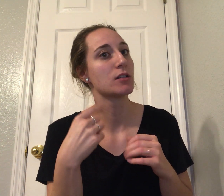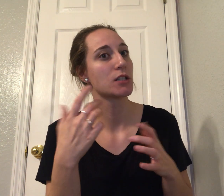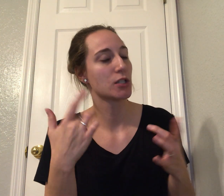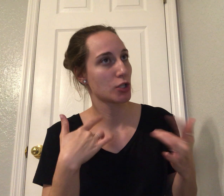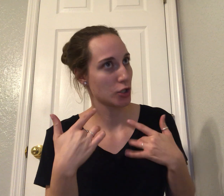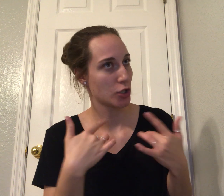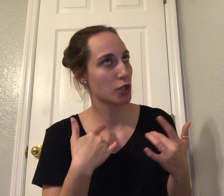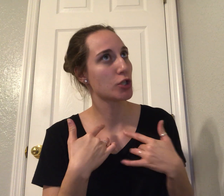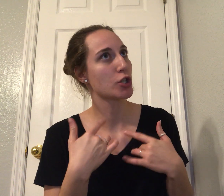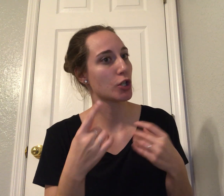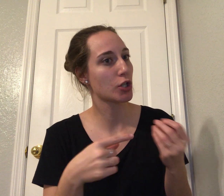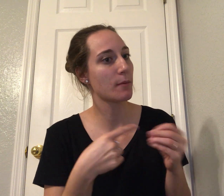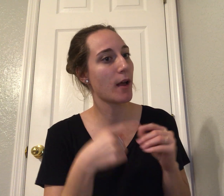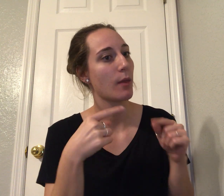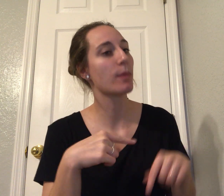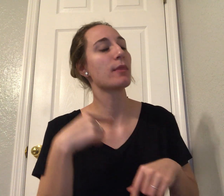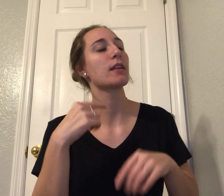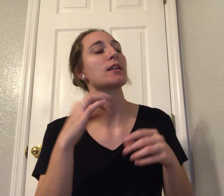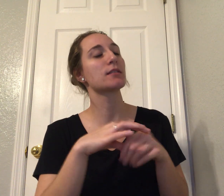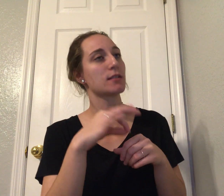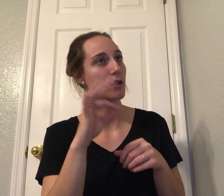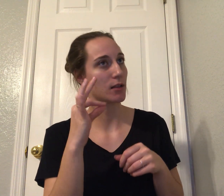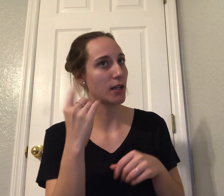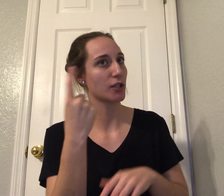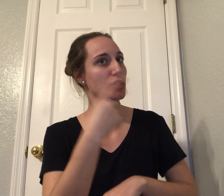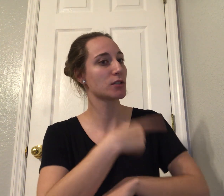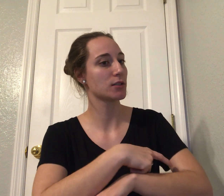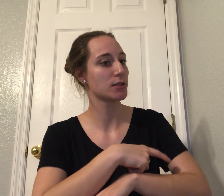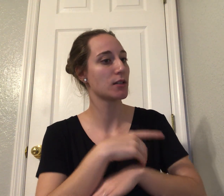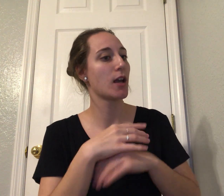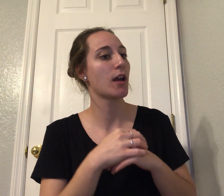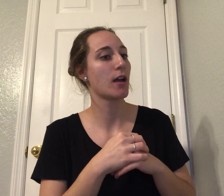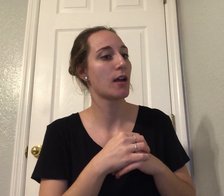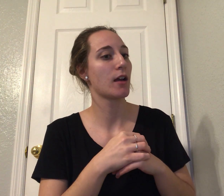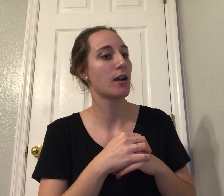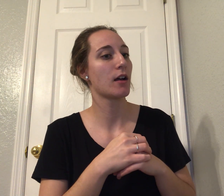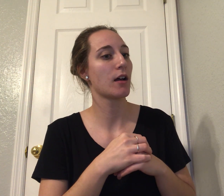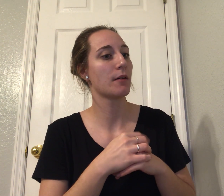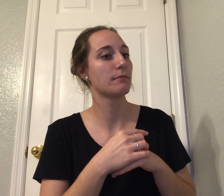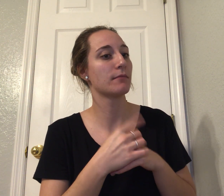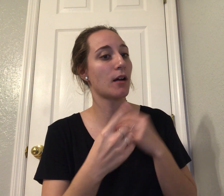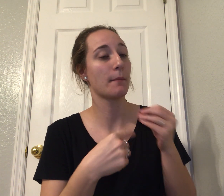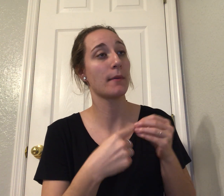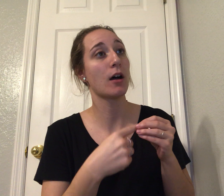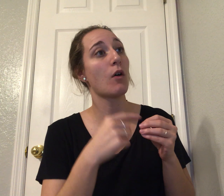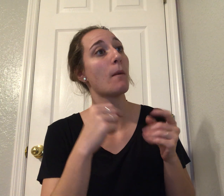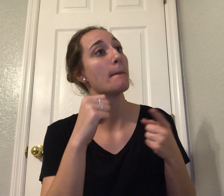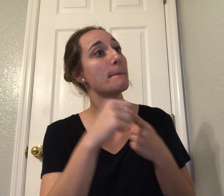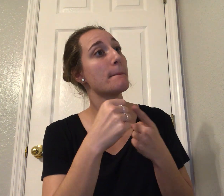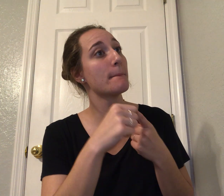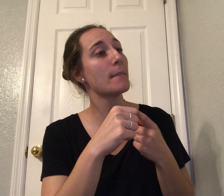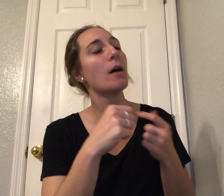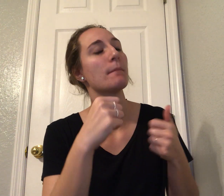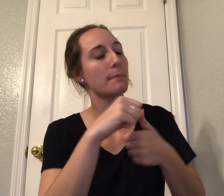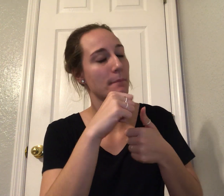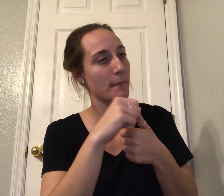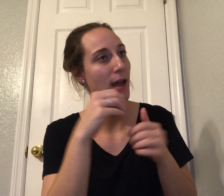an overwhelming number of absentee mail-in ballots that we've never had before. We're certainly living in a polarized